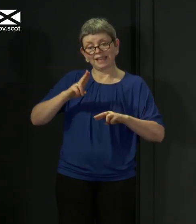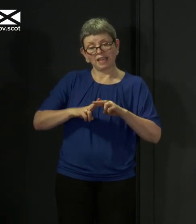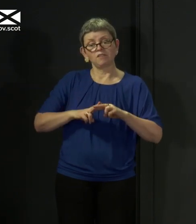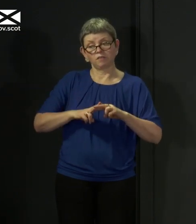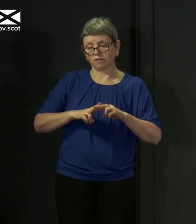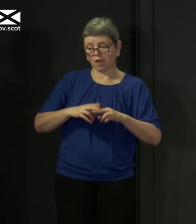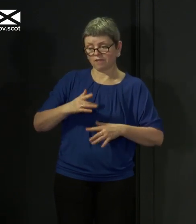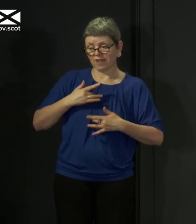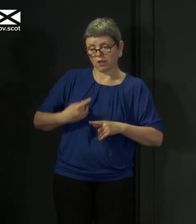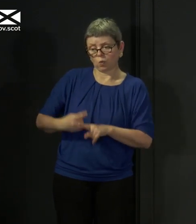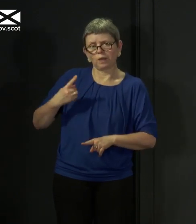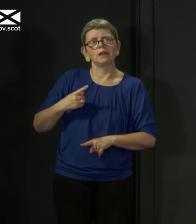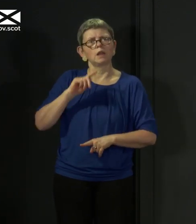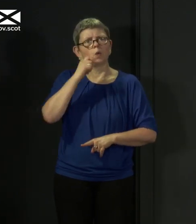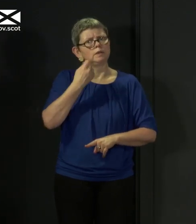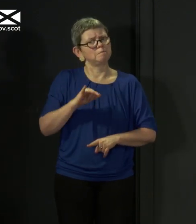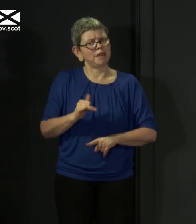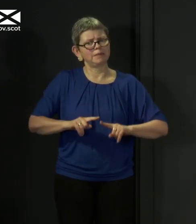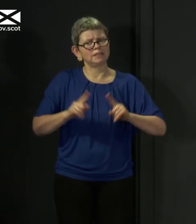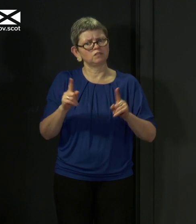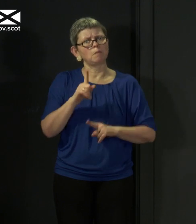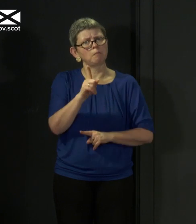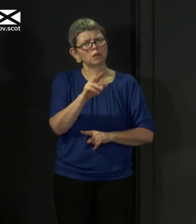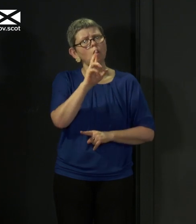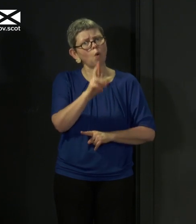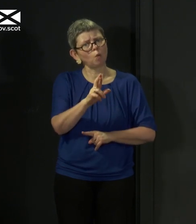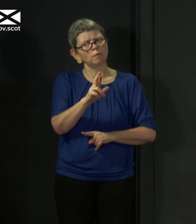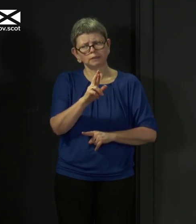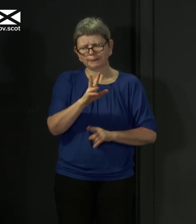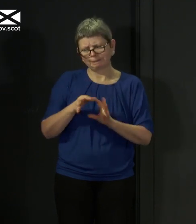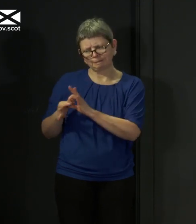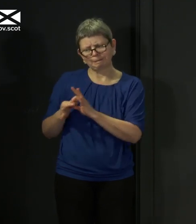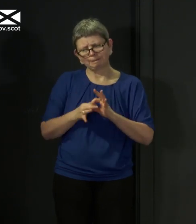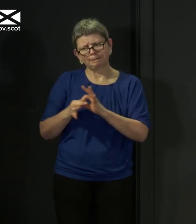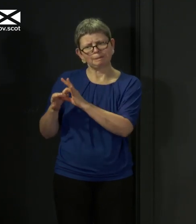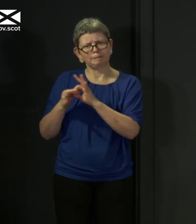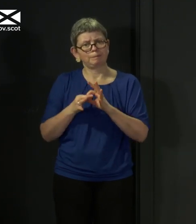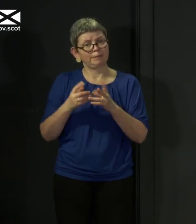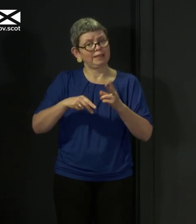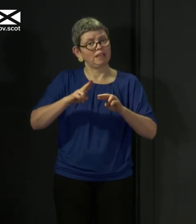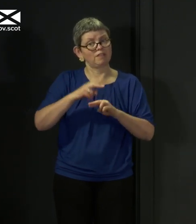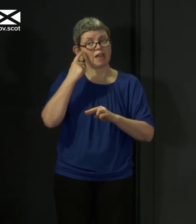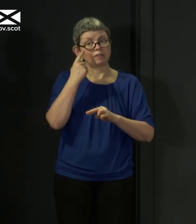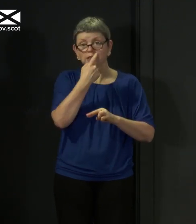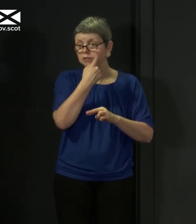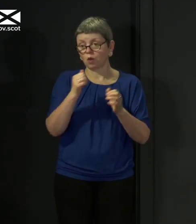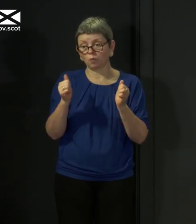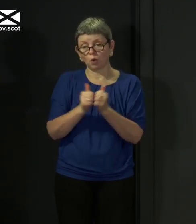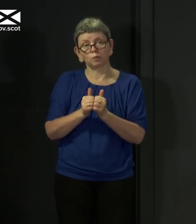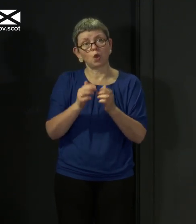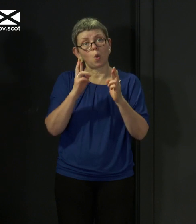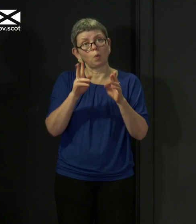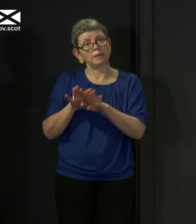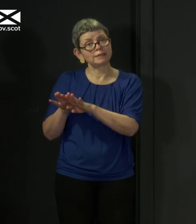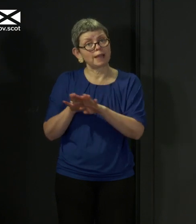I very much hope that we continue to work as far as the evidence tells us is appropriate in alignment, not